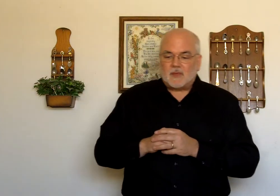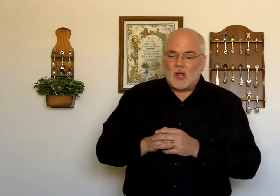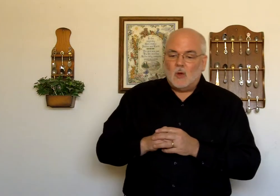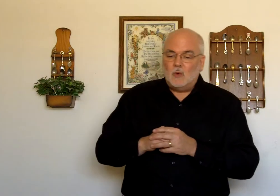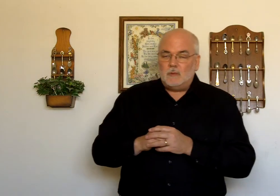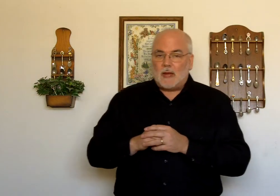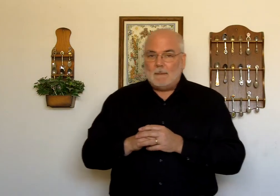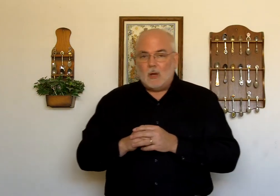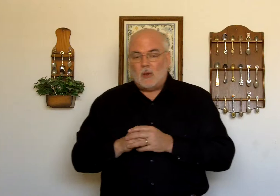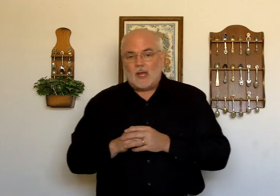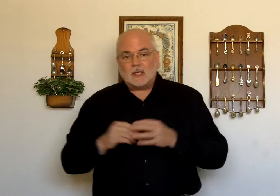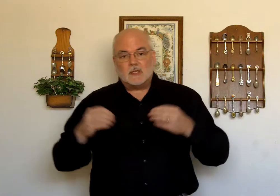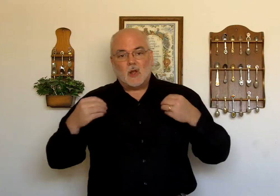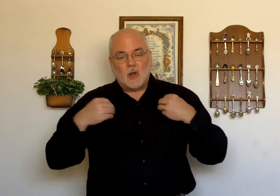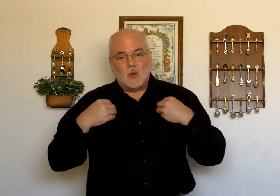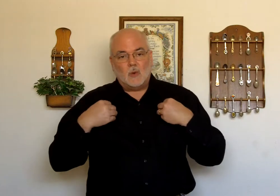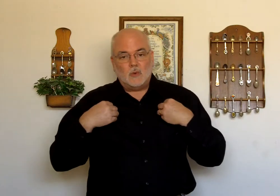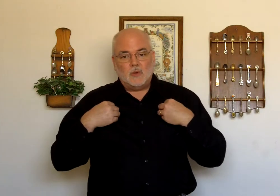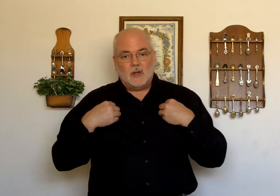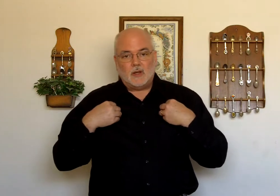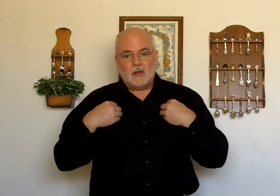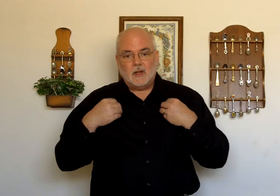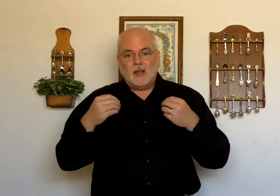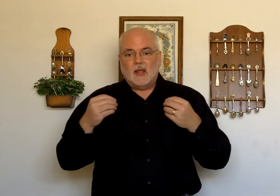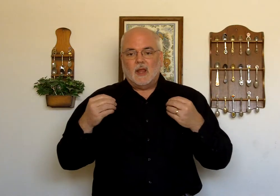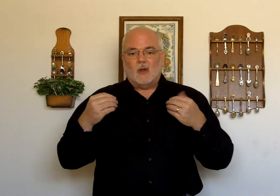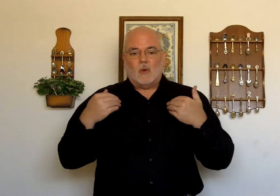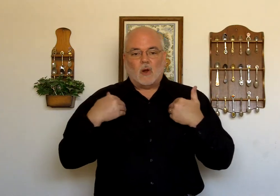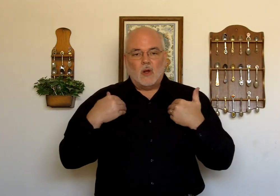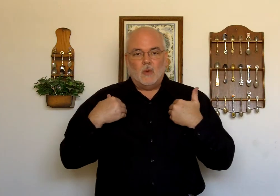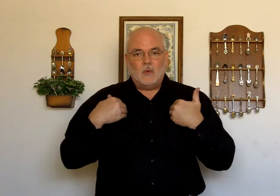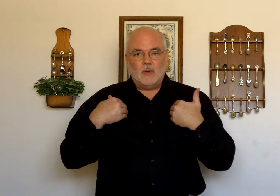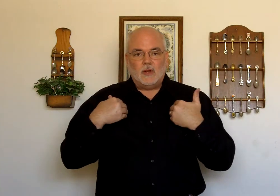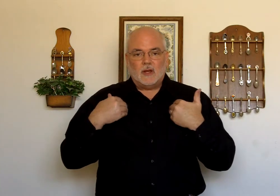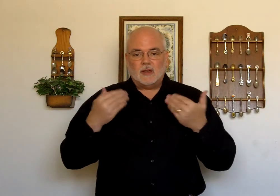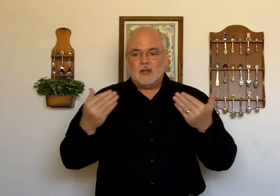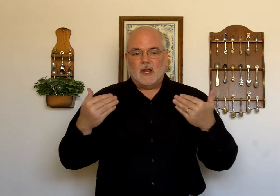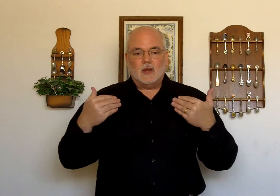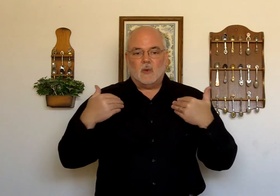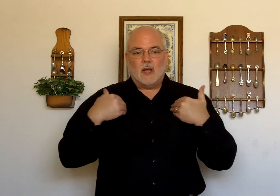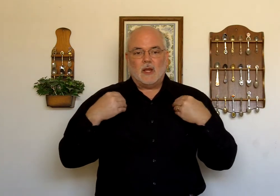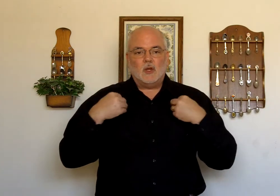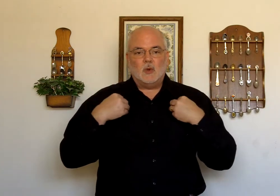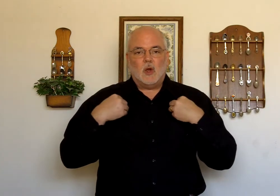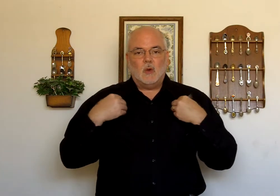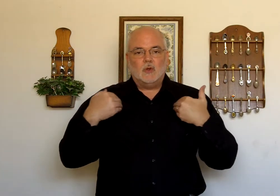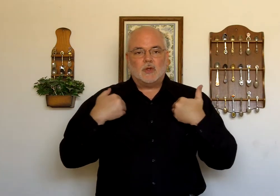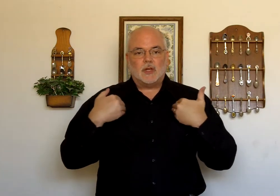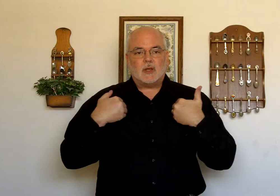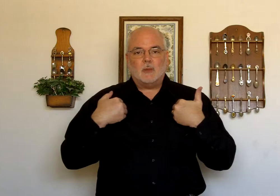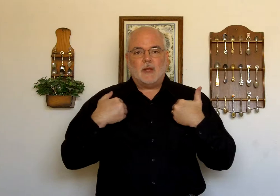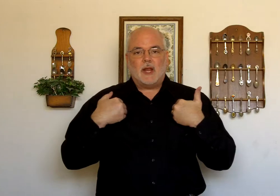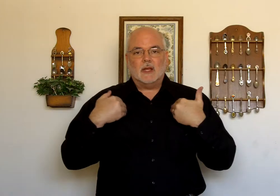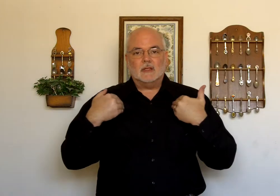Owned by Boaz. Owned or owned. Either way, you do O's or just open hands.